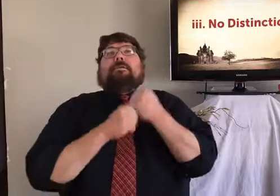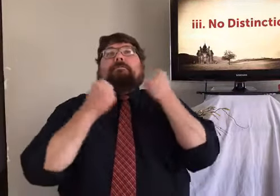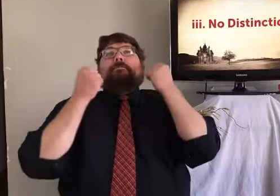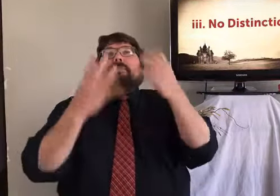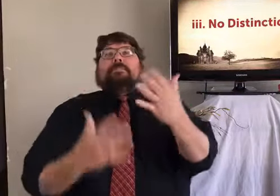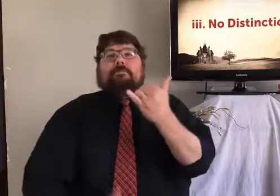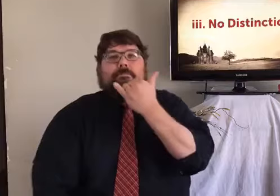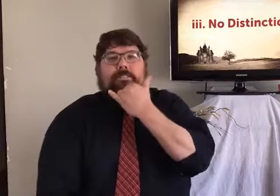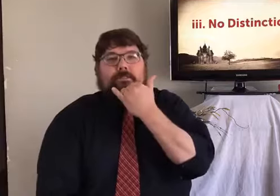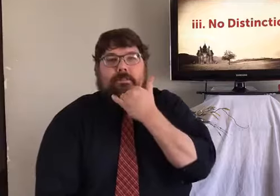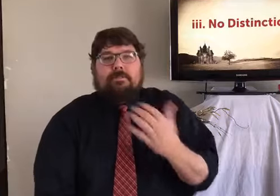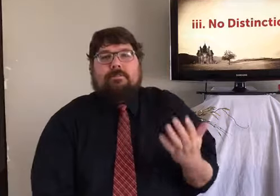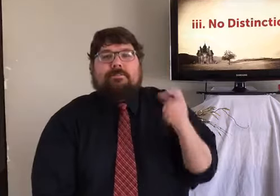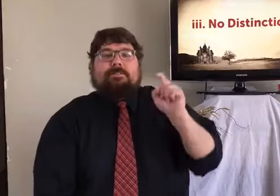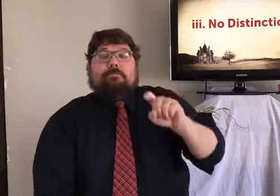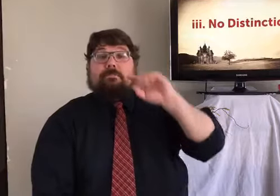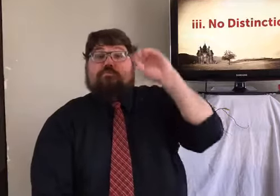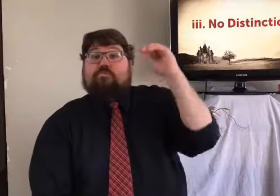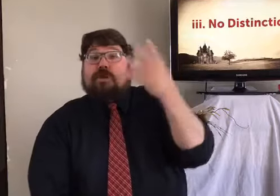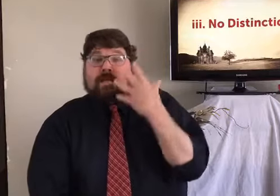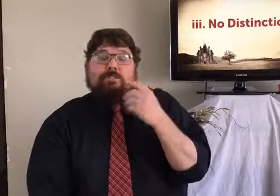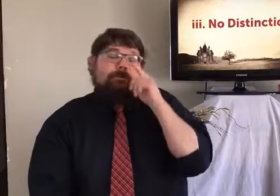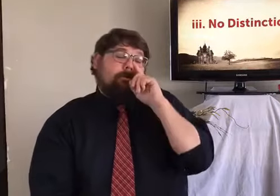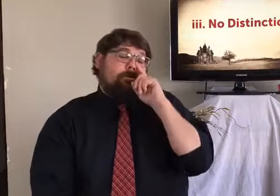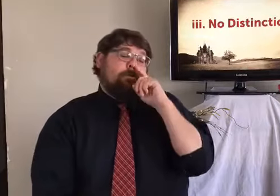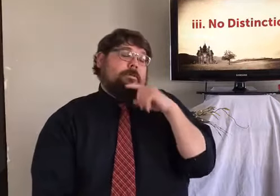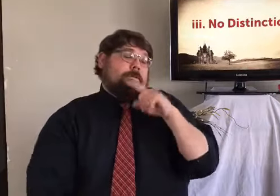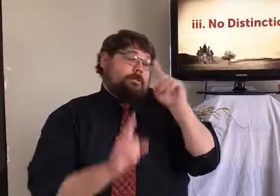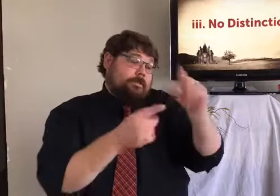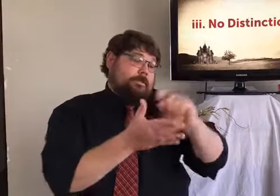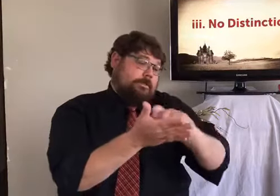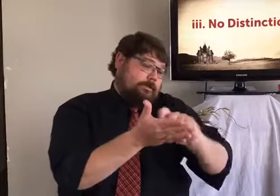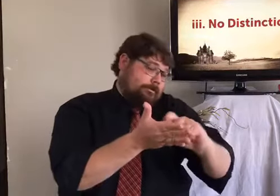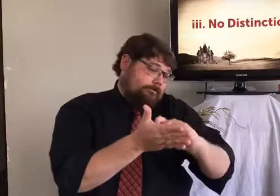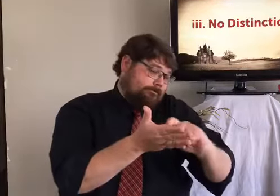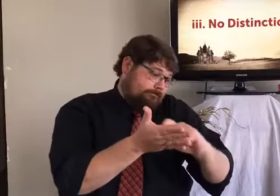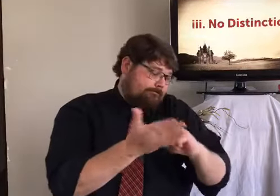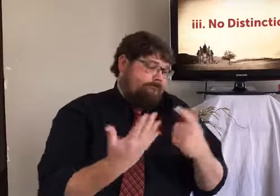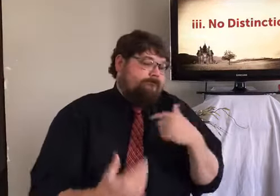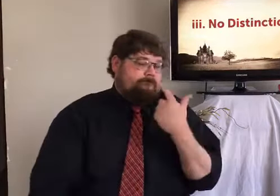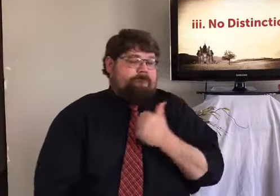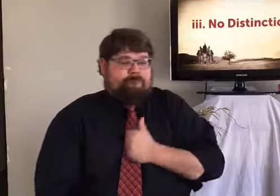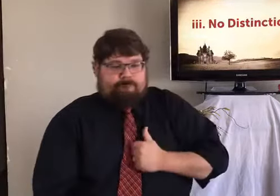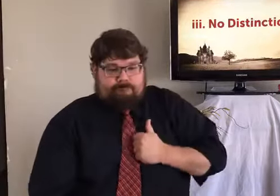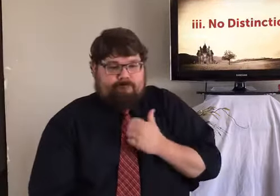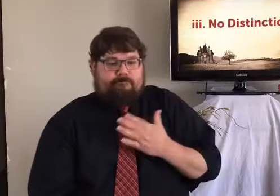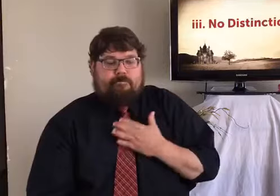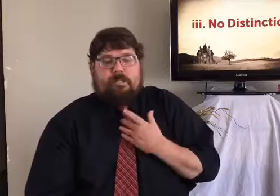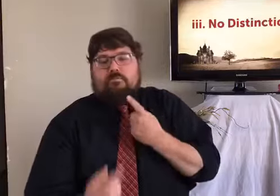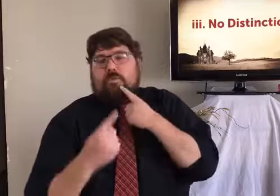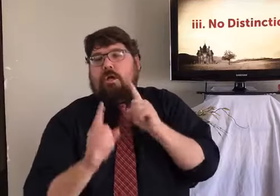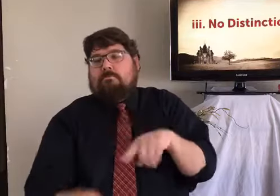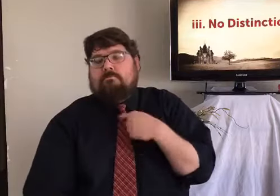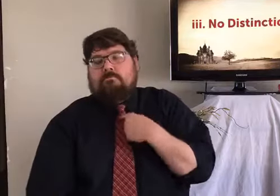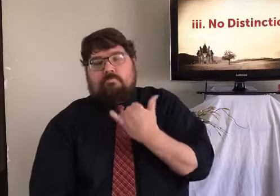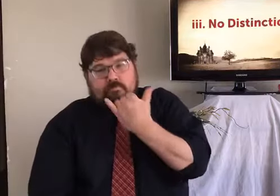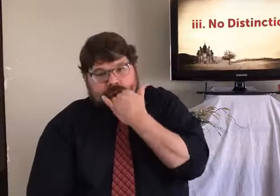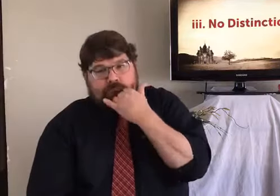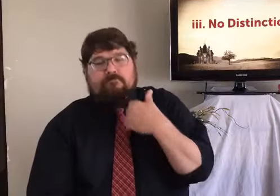And, you know, the person knew that she made a mistake, you know. I've made many mistakes. I need to show grace and be